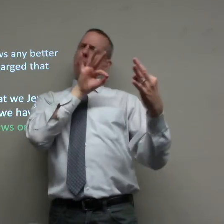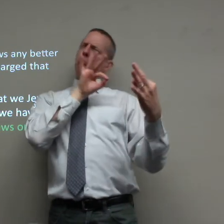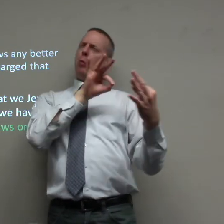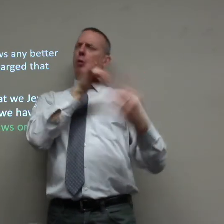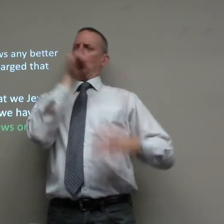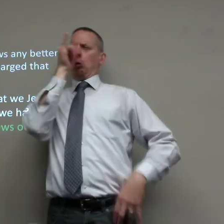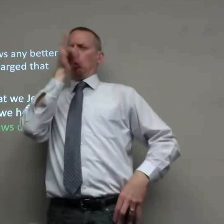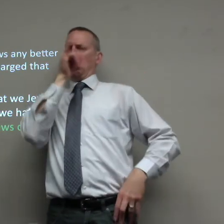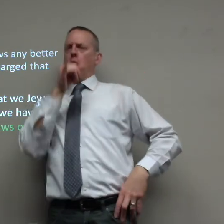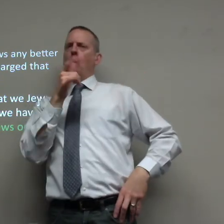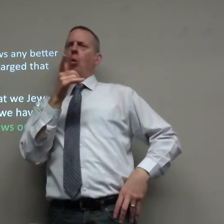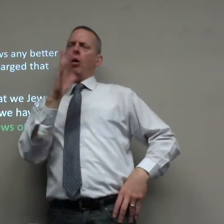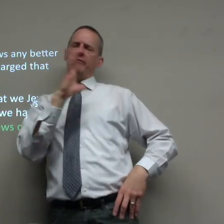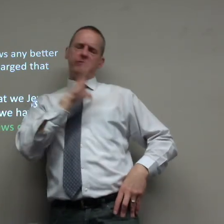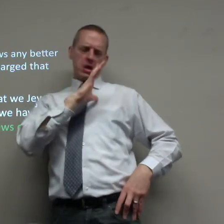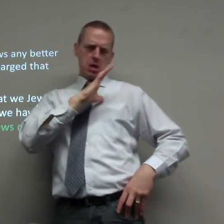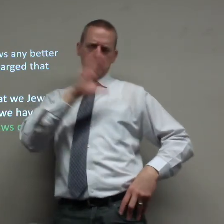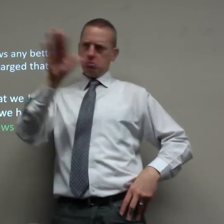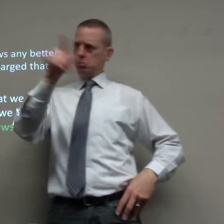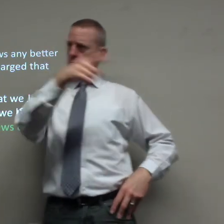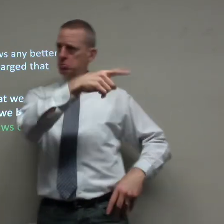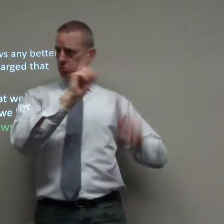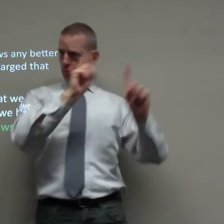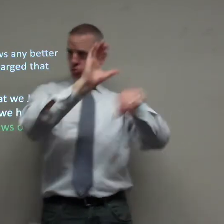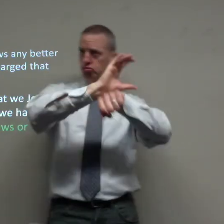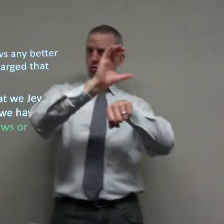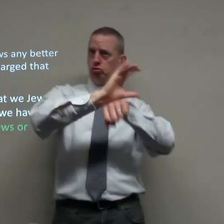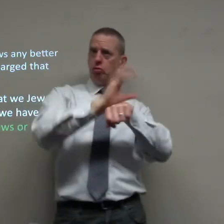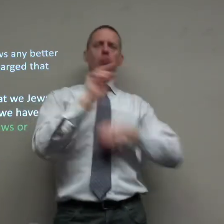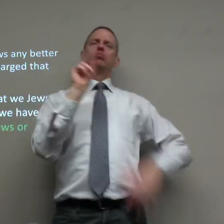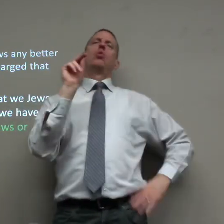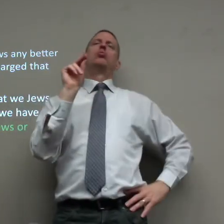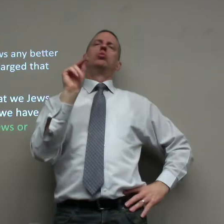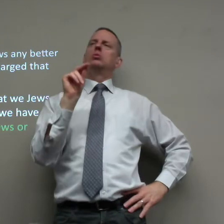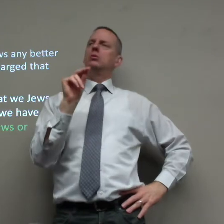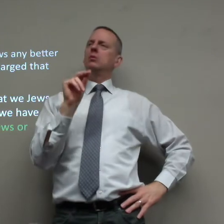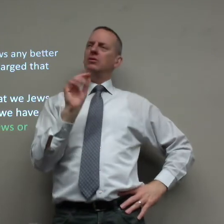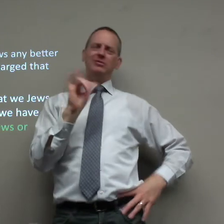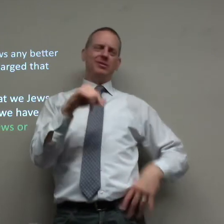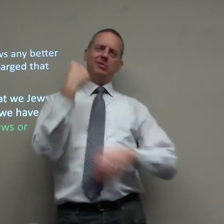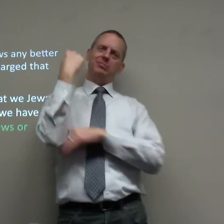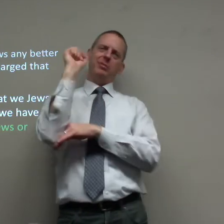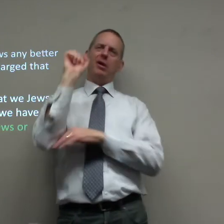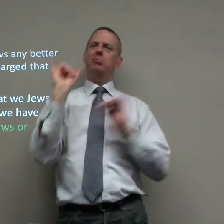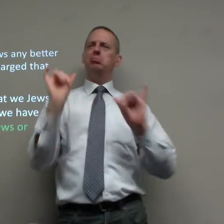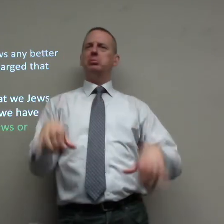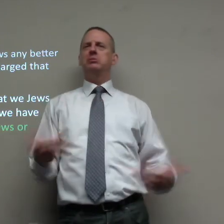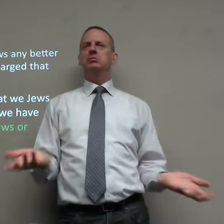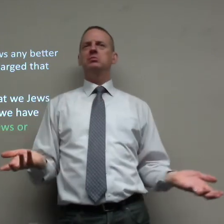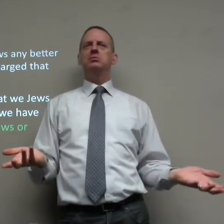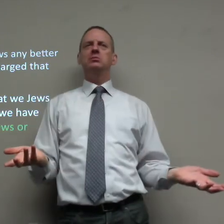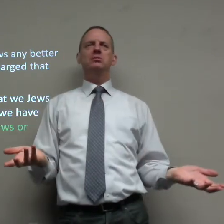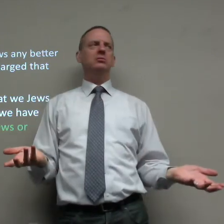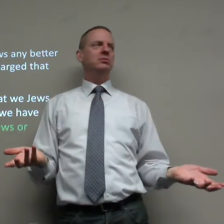you see somebody that's perfect and incredible okay fine do they go to church oh no that's still a rebellion